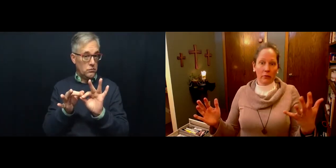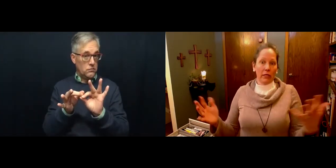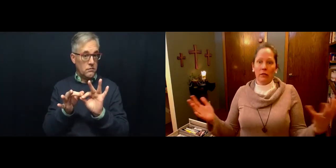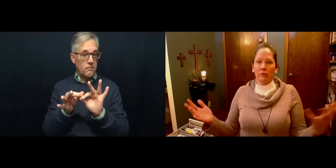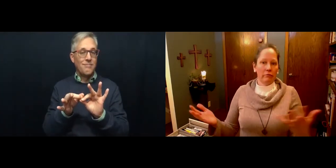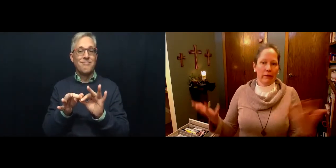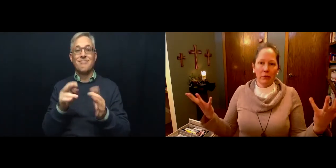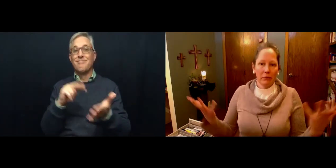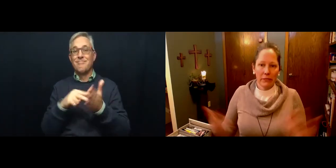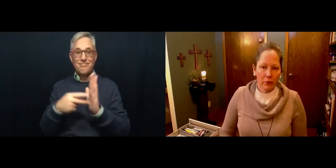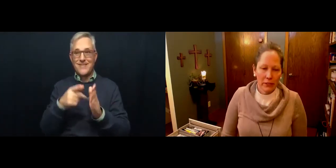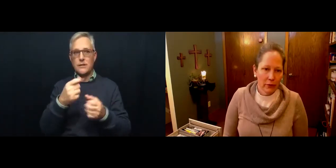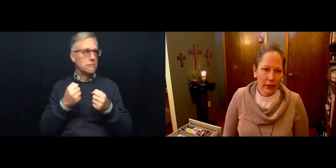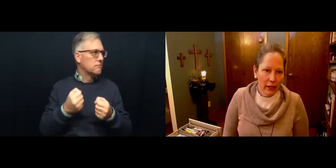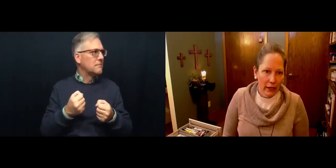in and not be able to tell what's going on.